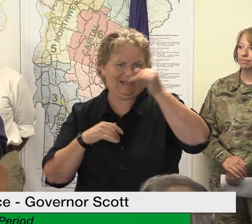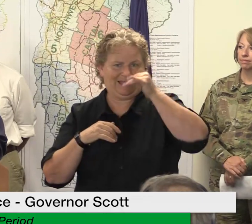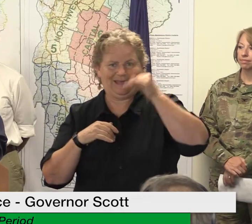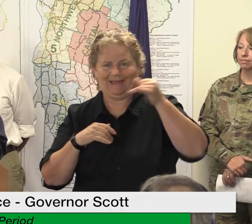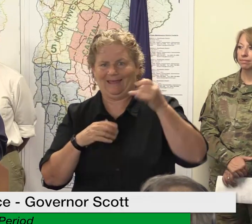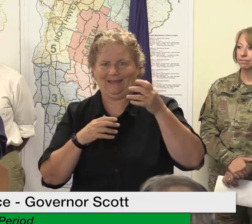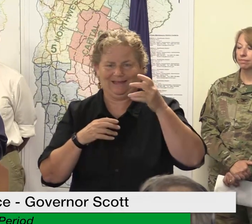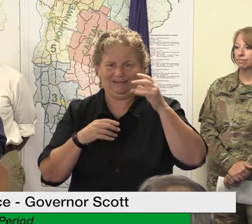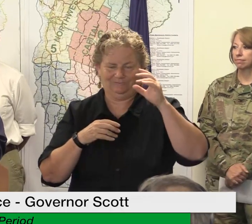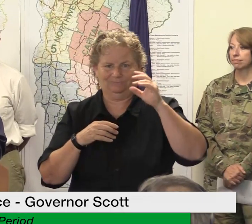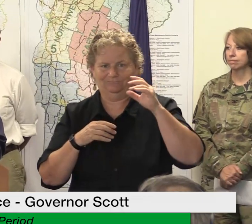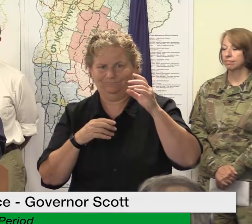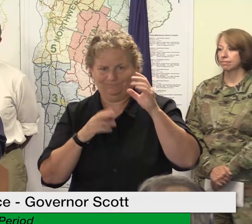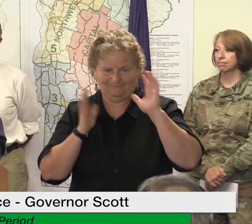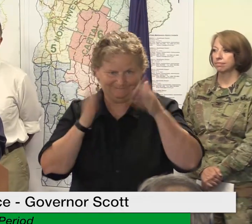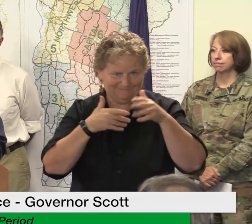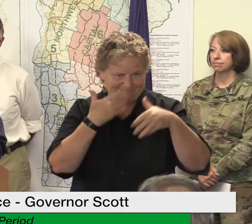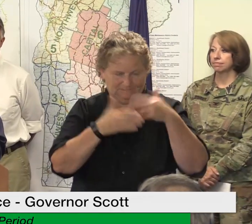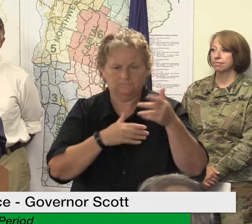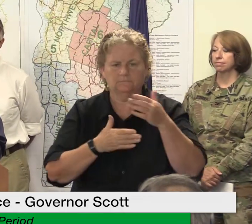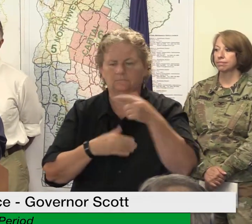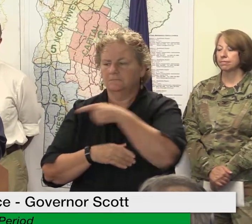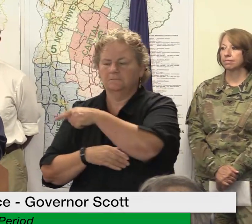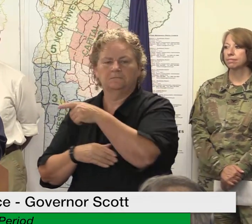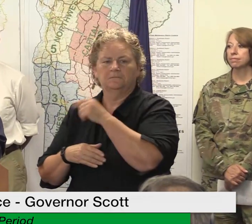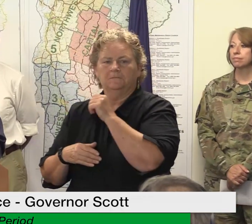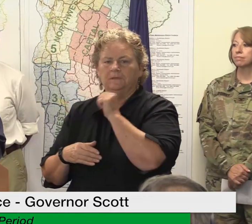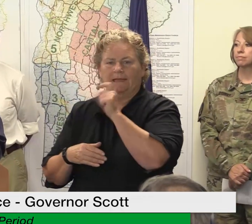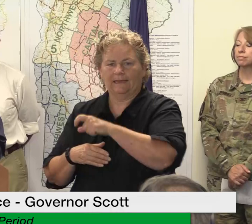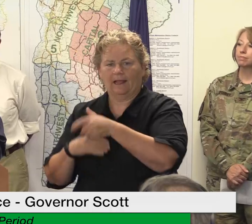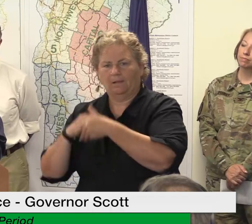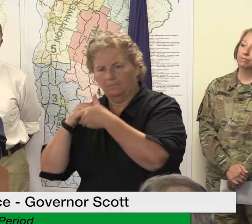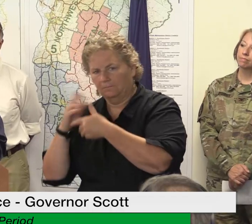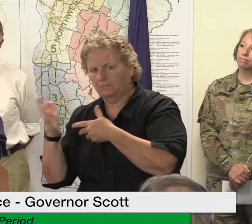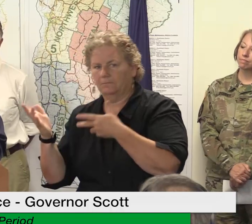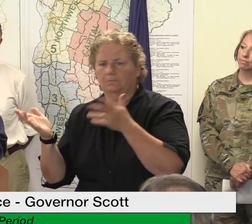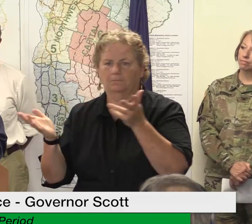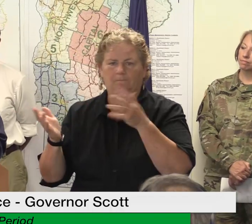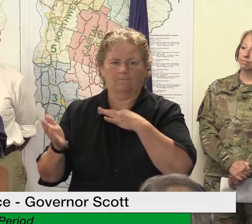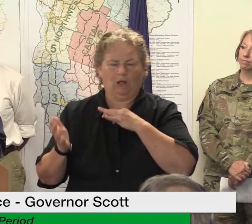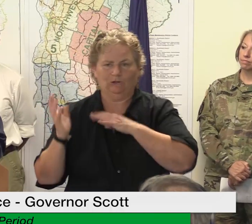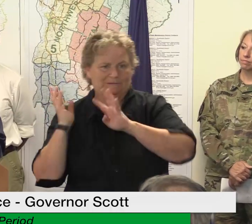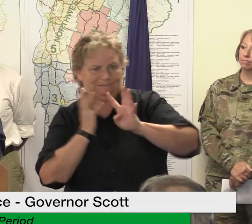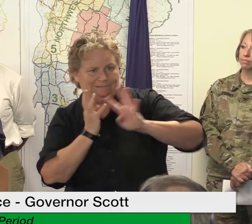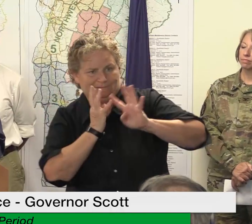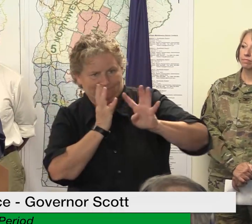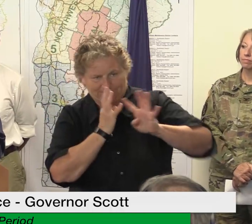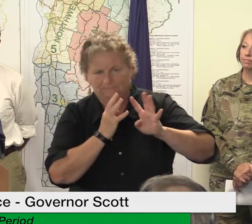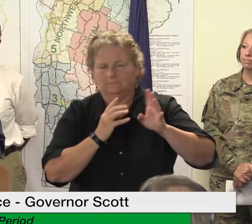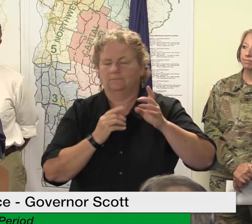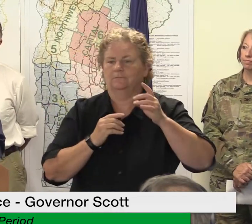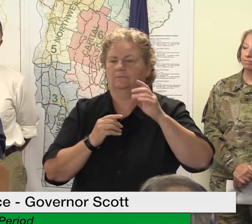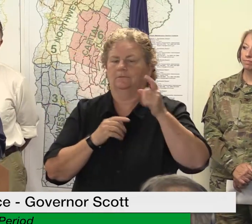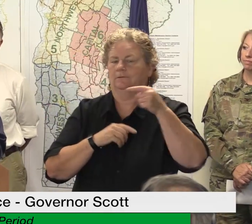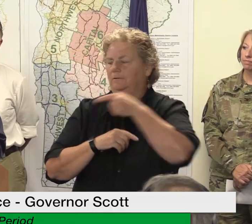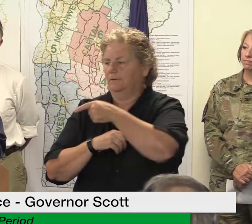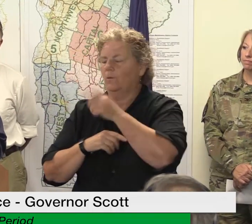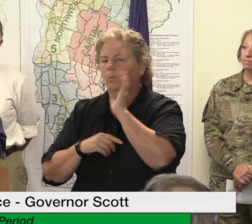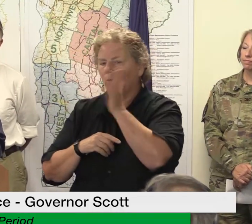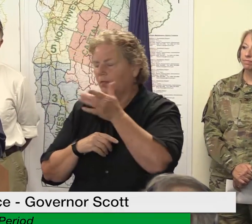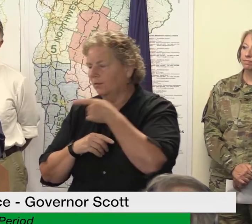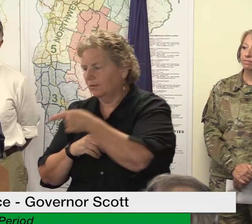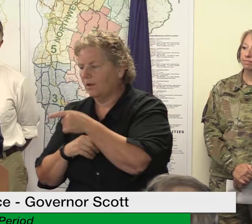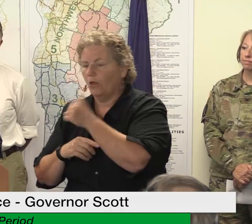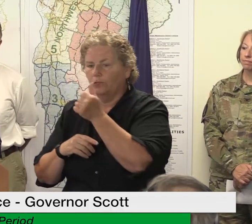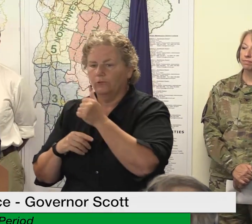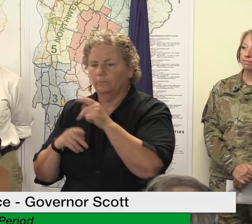can still go online to fema or call in and have their homes listed and have a a case number and